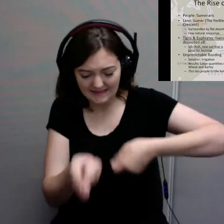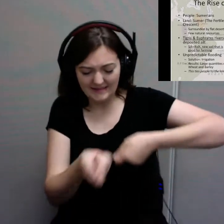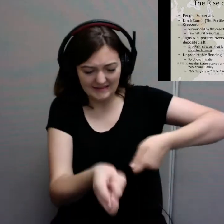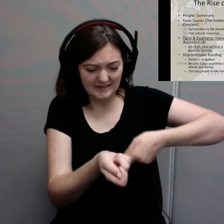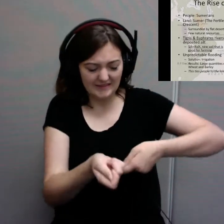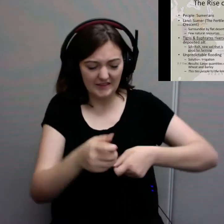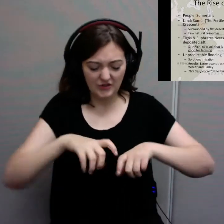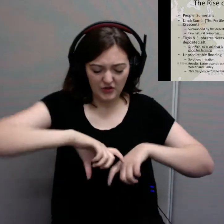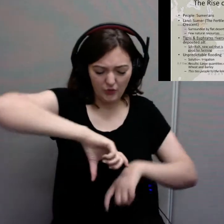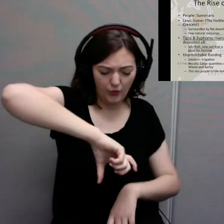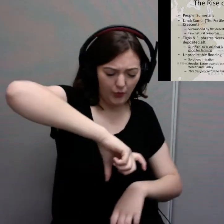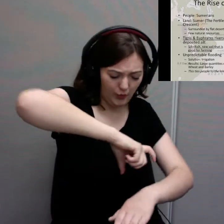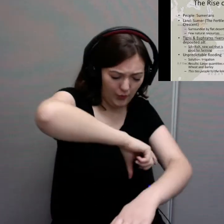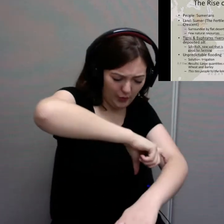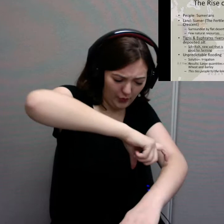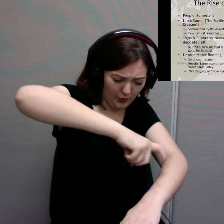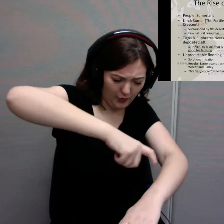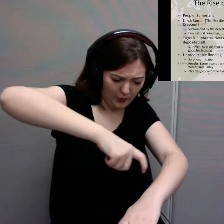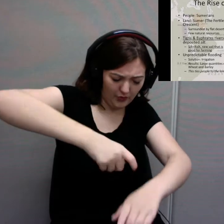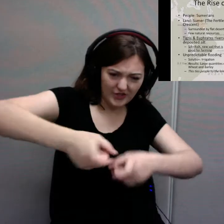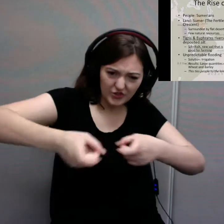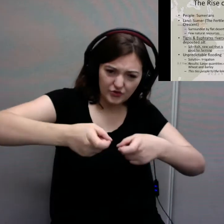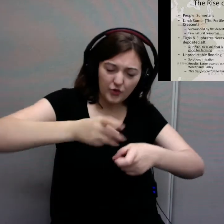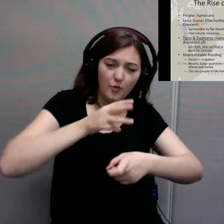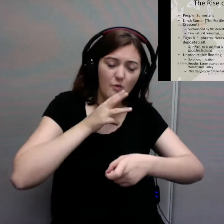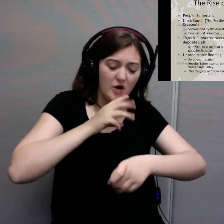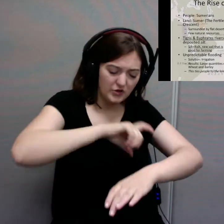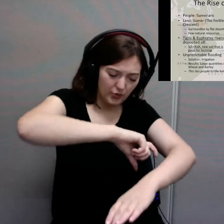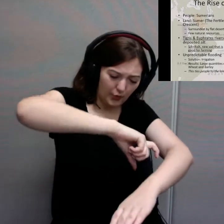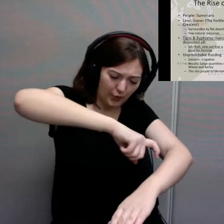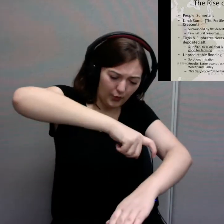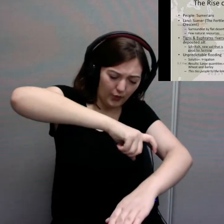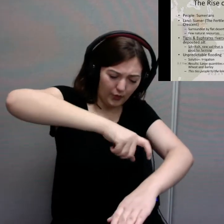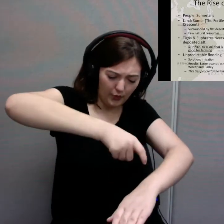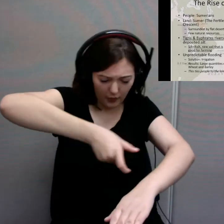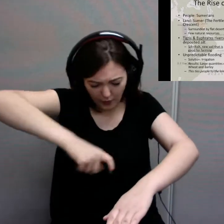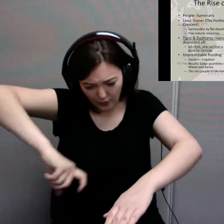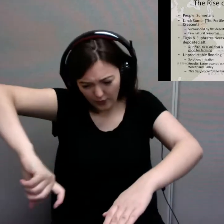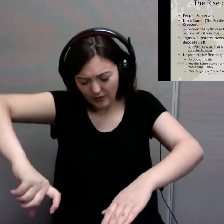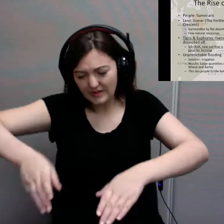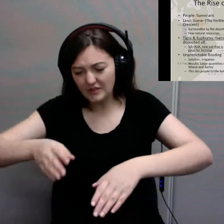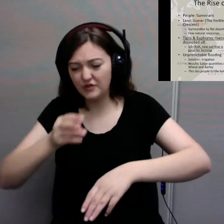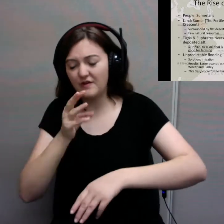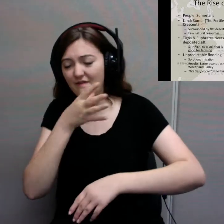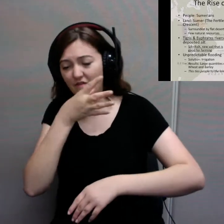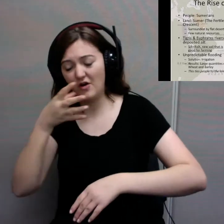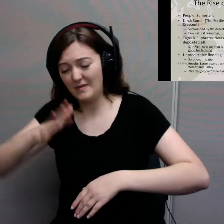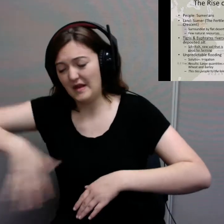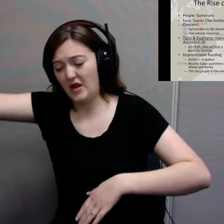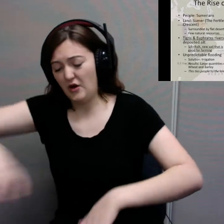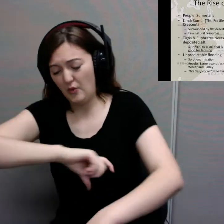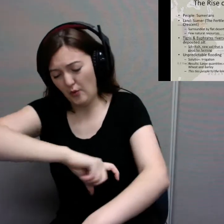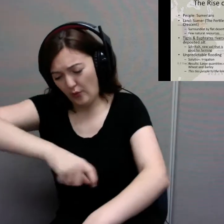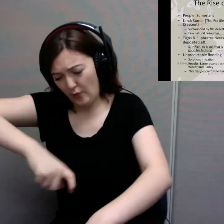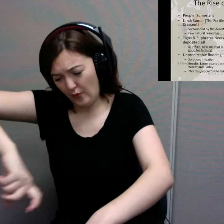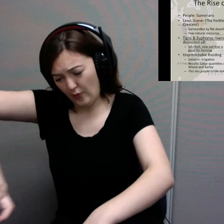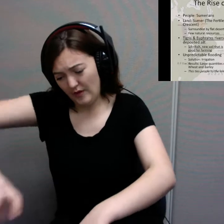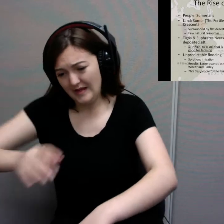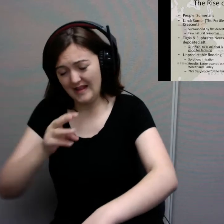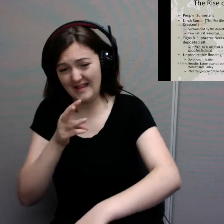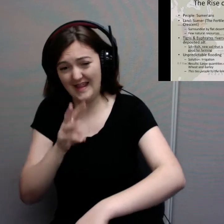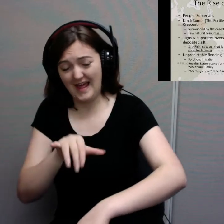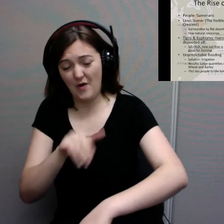from a stream or a river and into farming territory. And this is going to control that flooding. This is going to allow